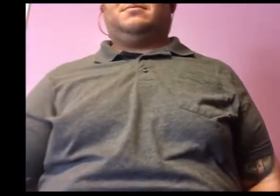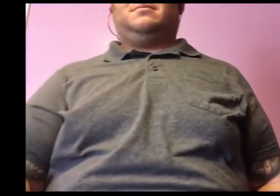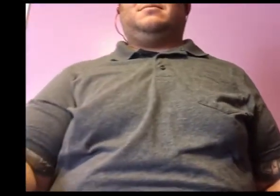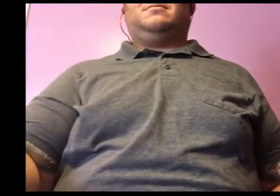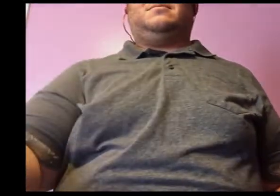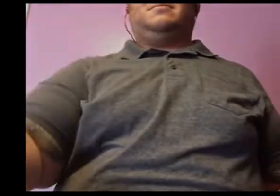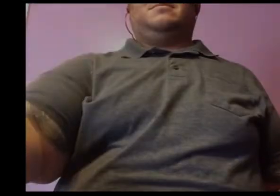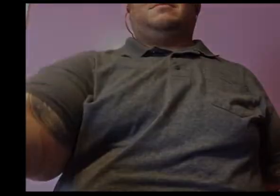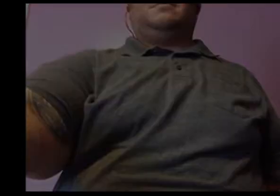We'll see.m. is a is little bit be good place. my to a Thank